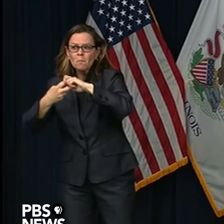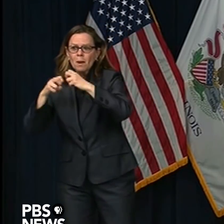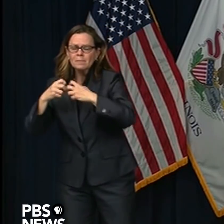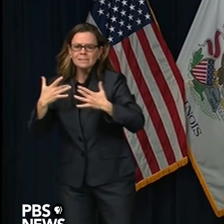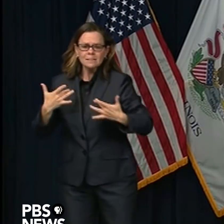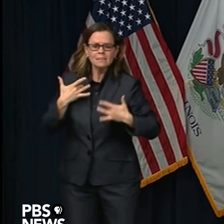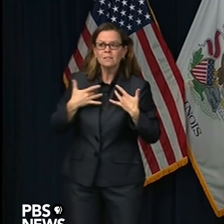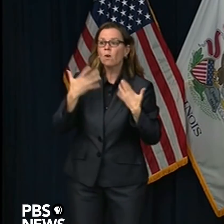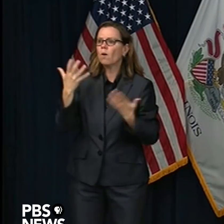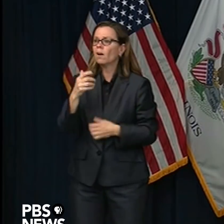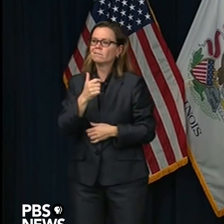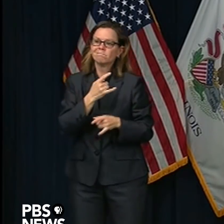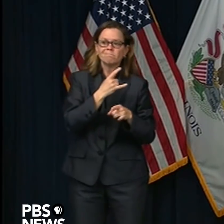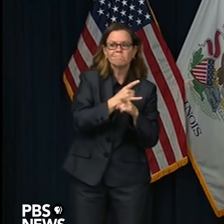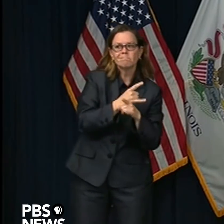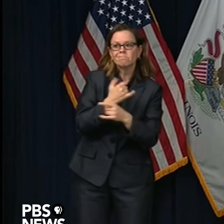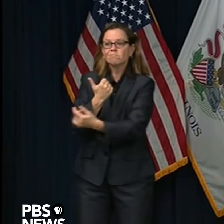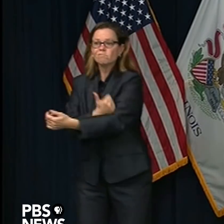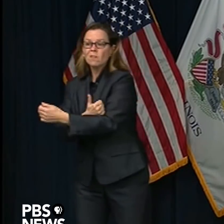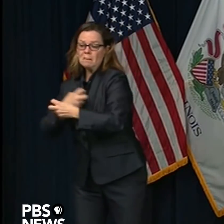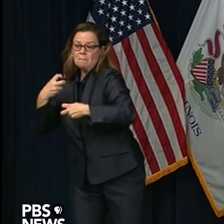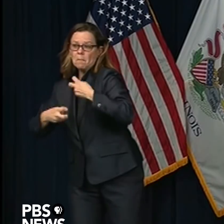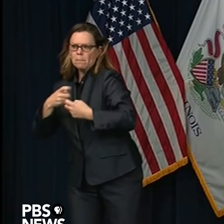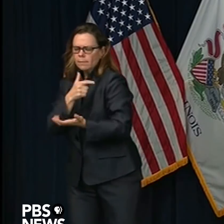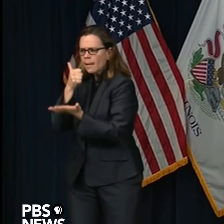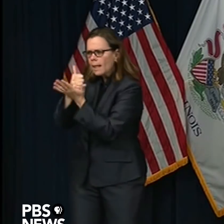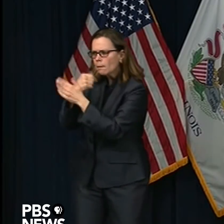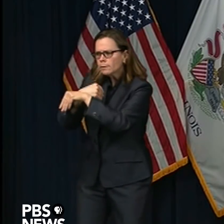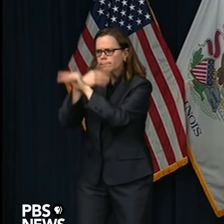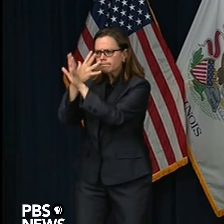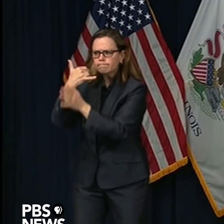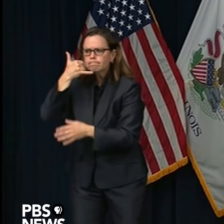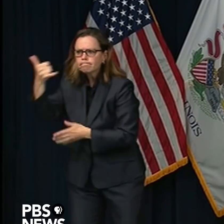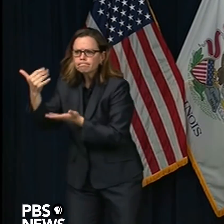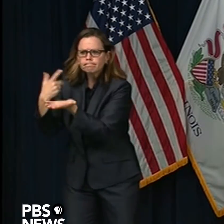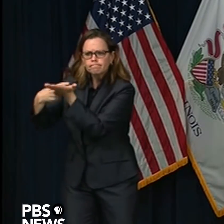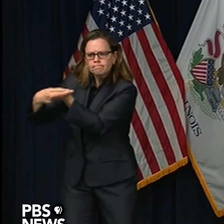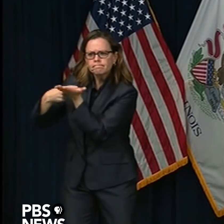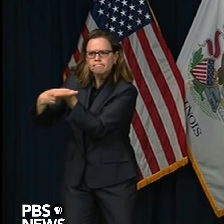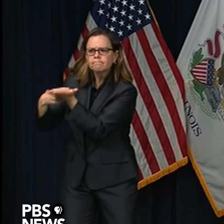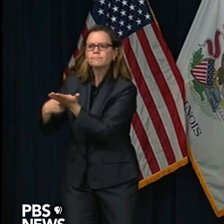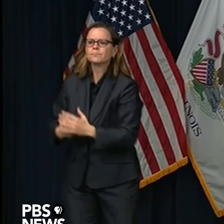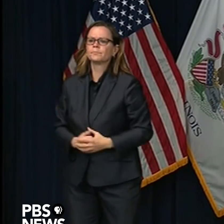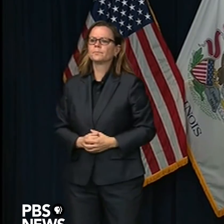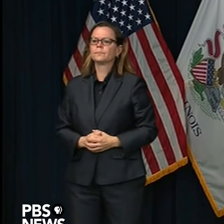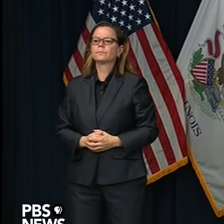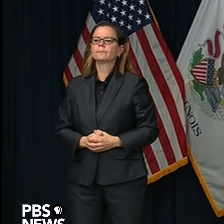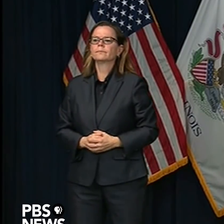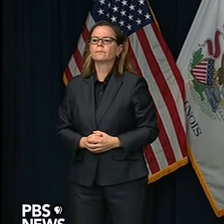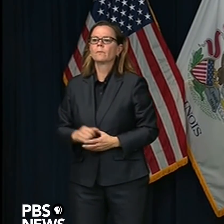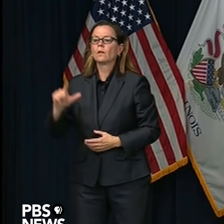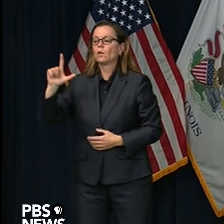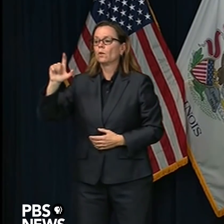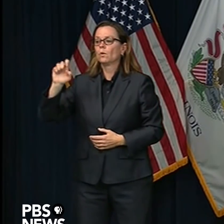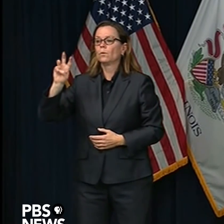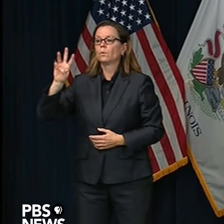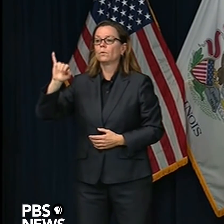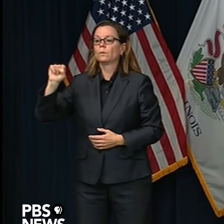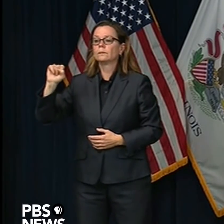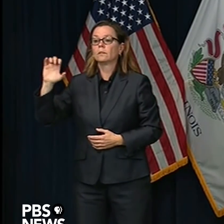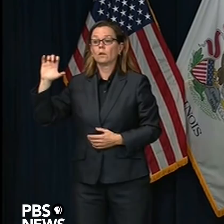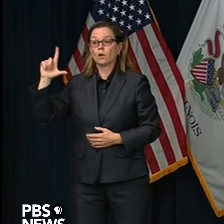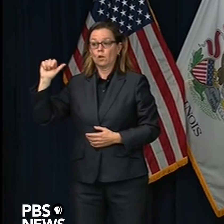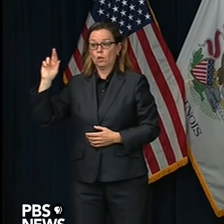workers, Lewis and Clark Community College in Godfrey gathered up critical PPE from their health sciences program